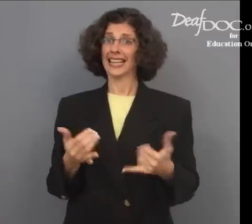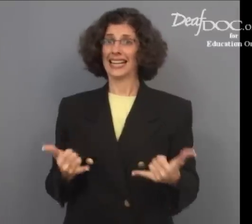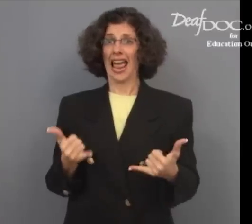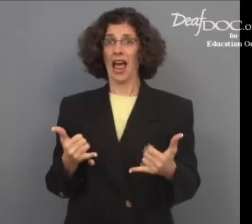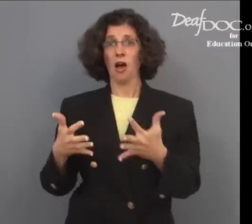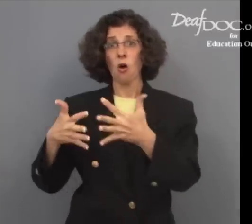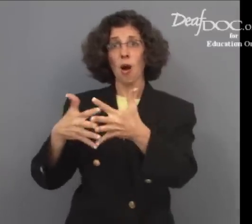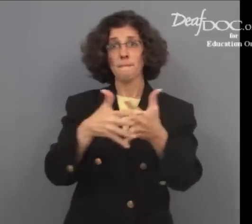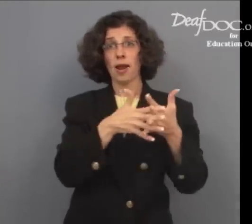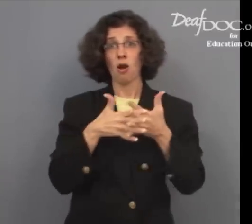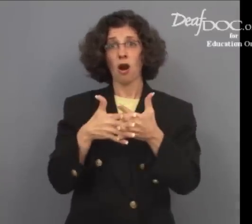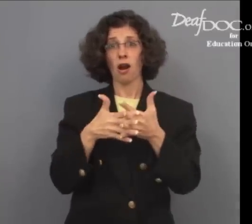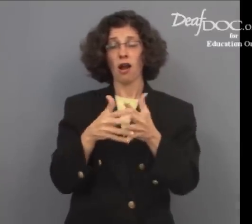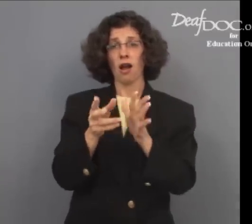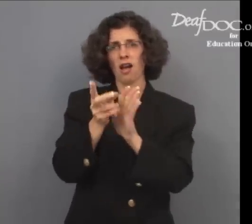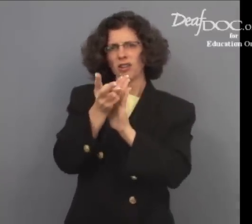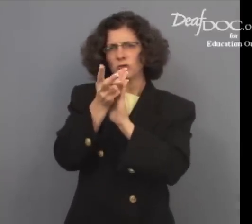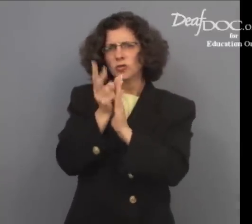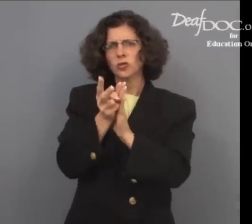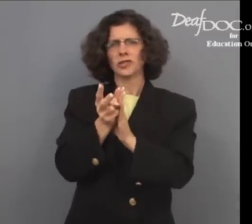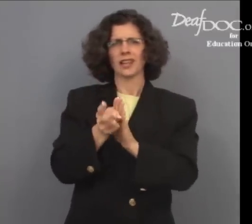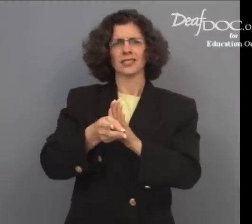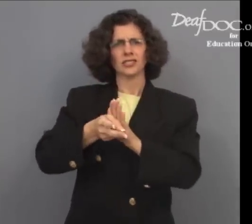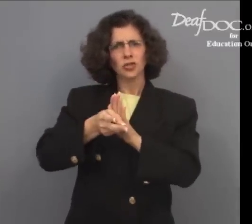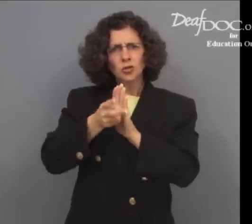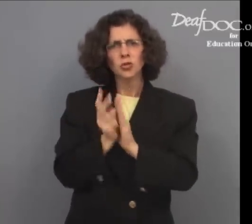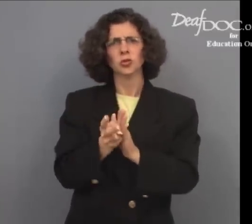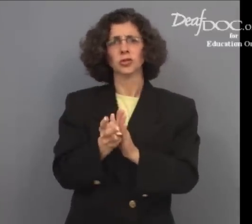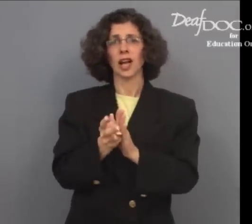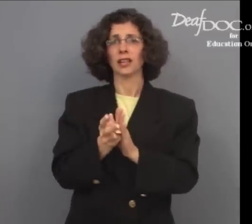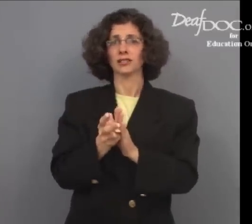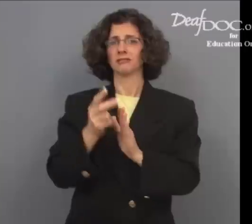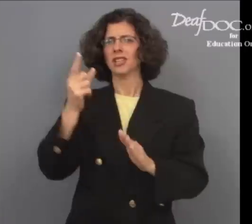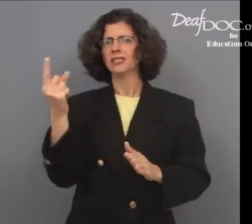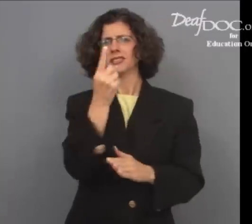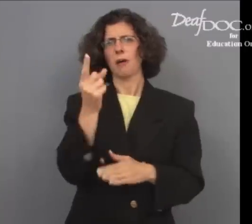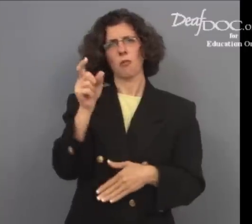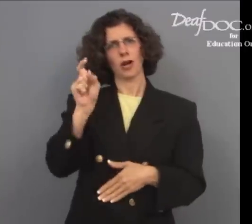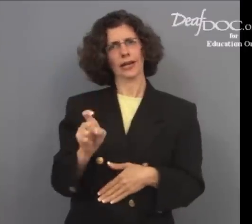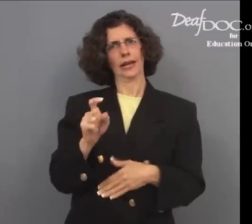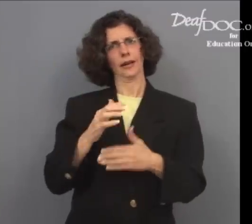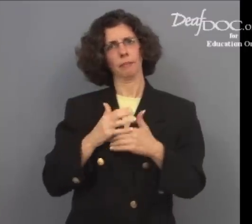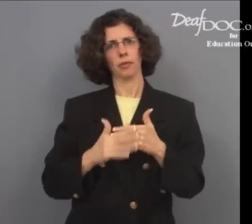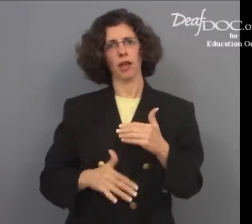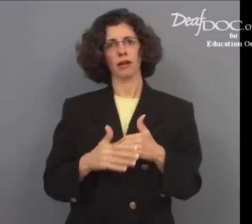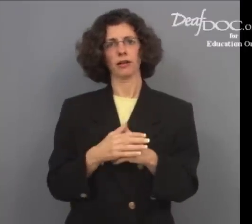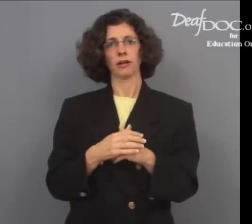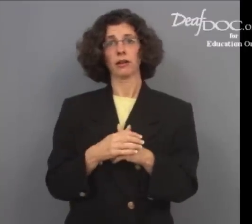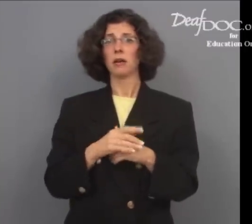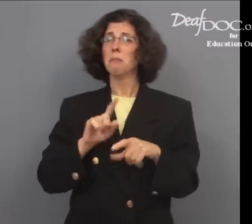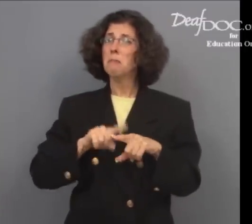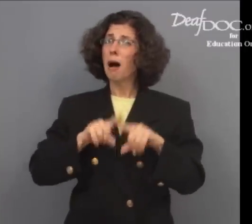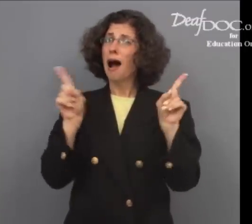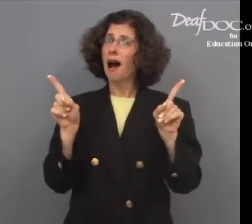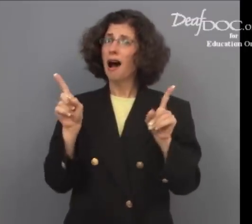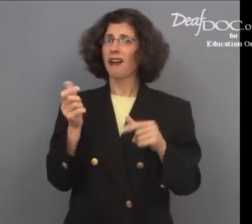Did you know that in the United States, every two seconds, someone needs blood? But,